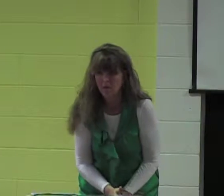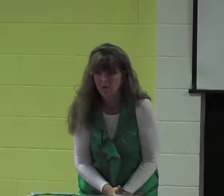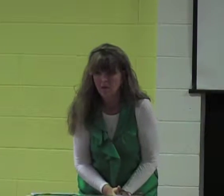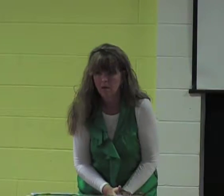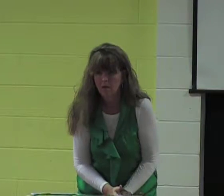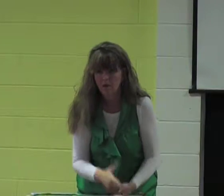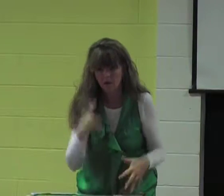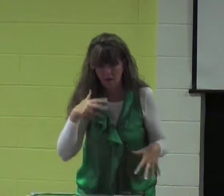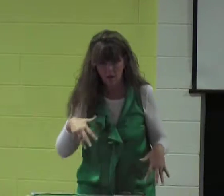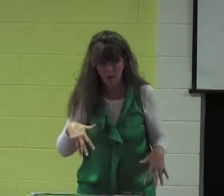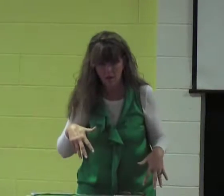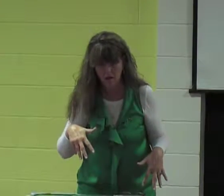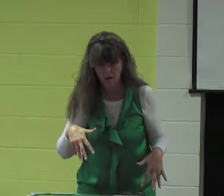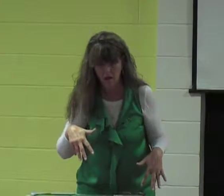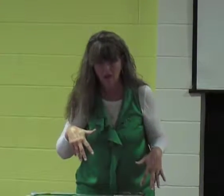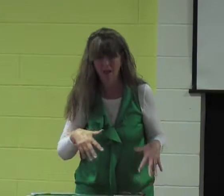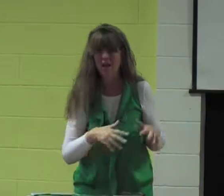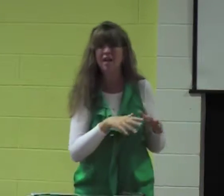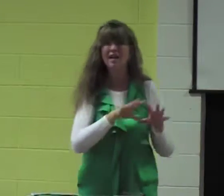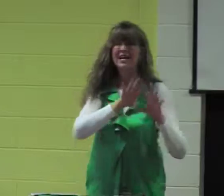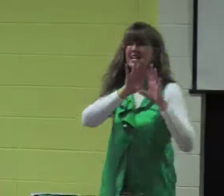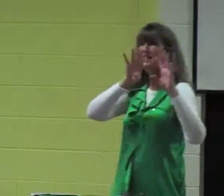until he was tackled right in front of the goal line.